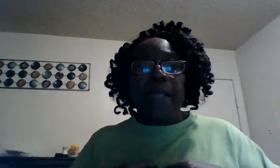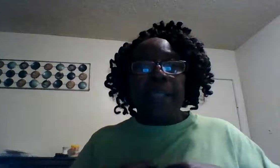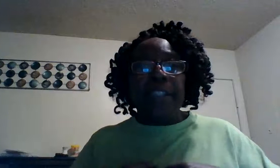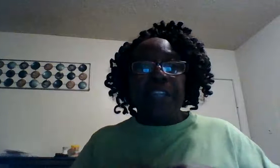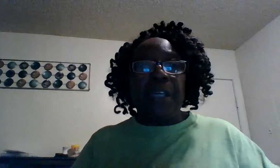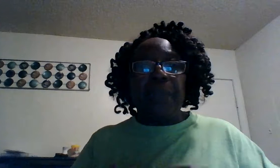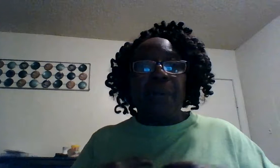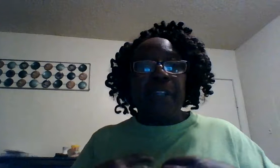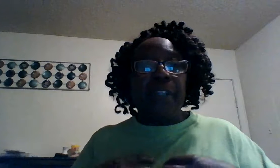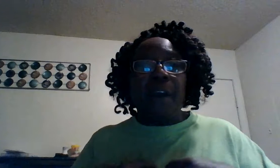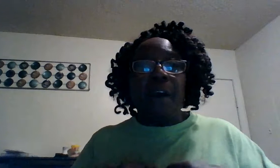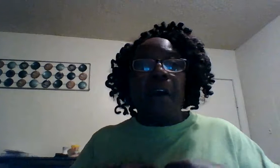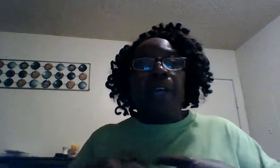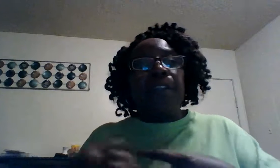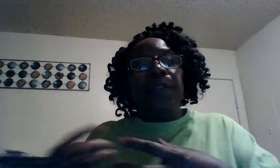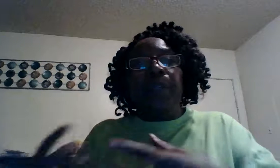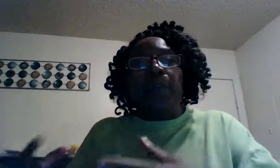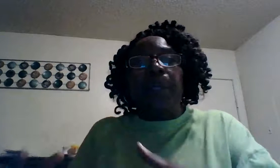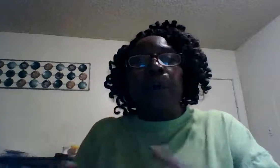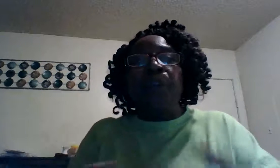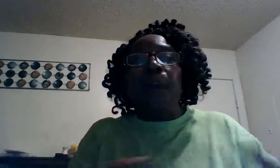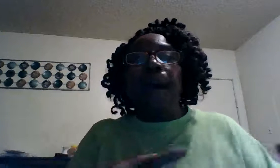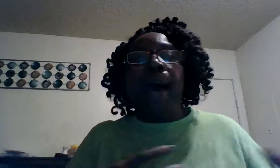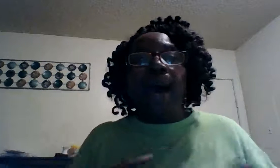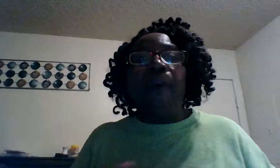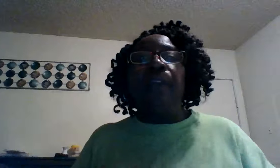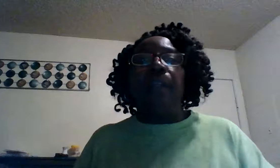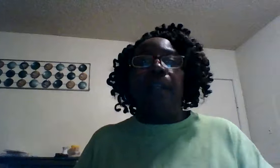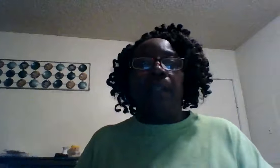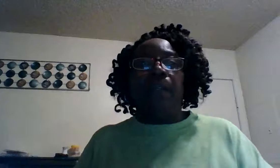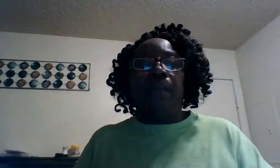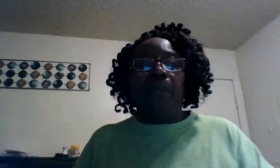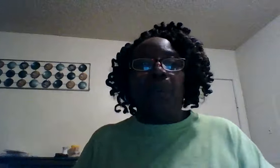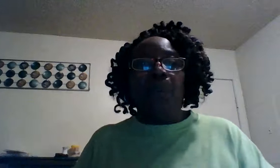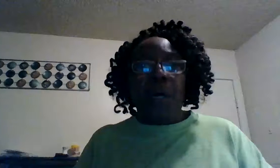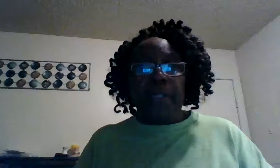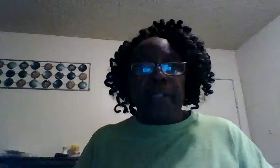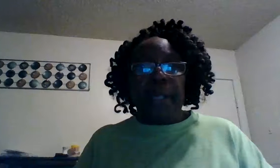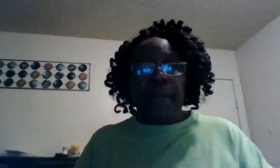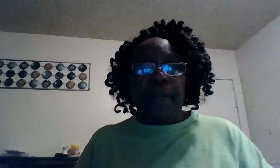we don't know how to love one another